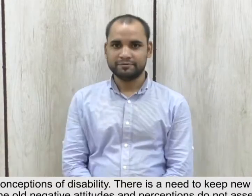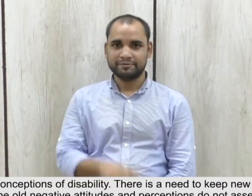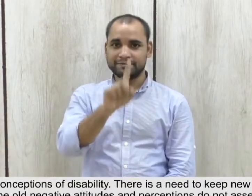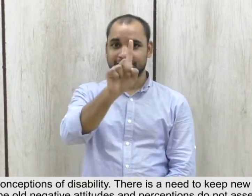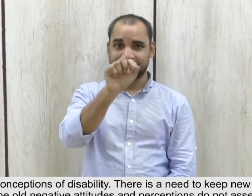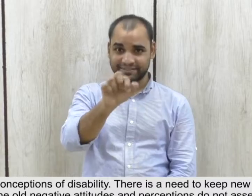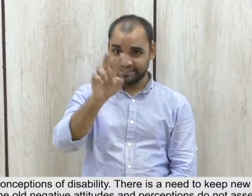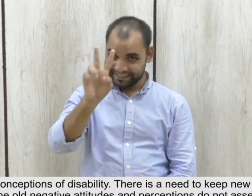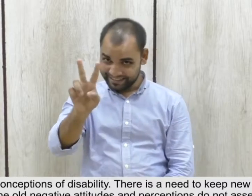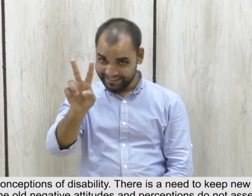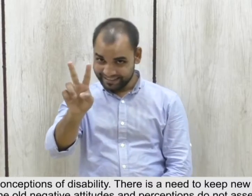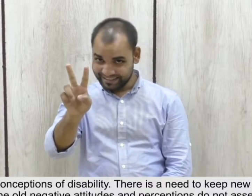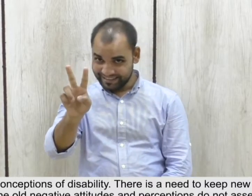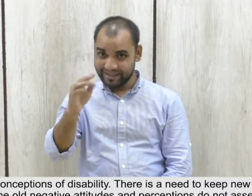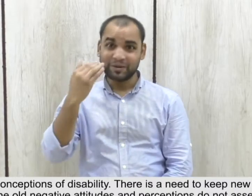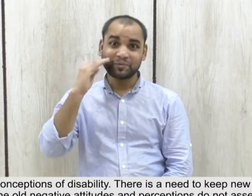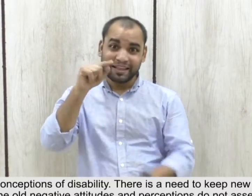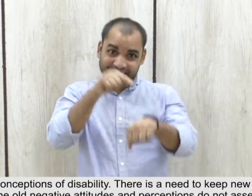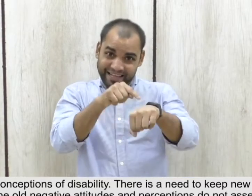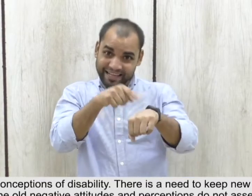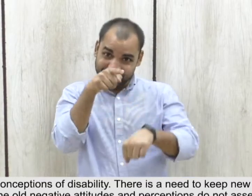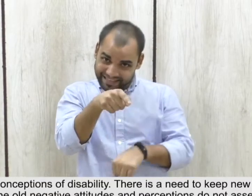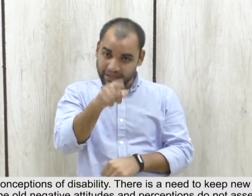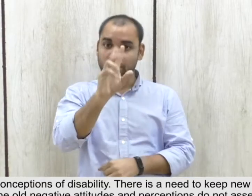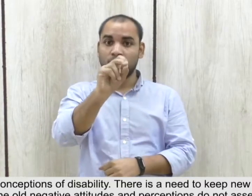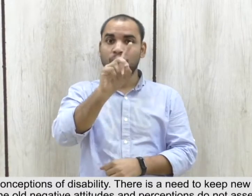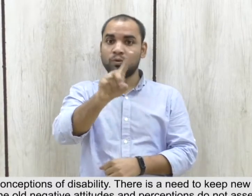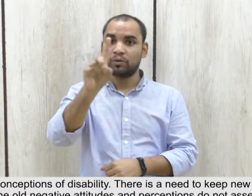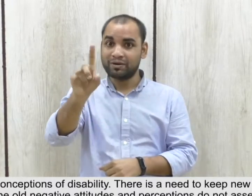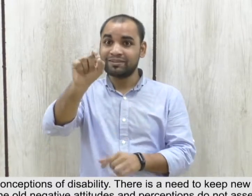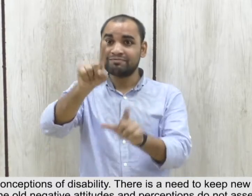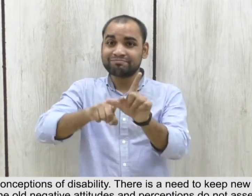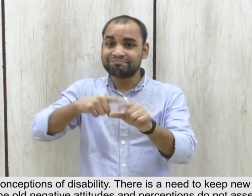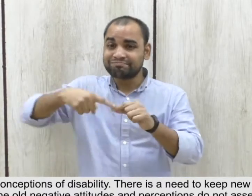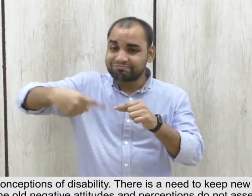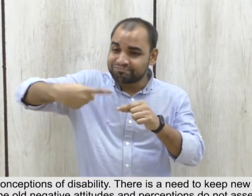ideas alive every day so that old negative attitudes and perceptions do not assert themselves.